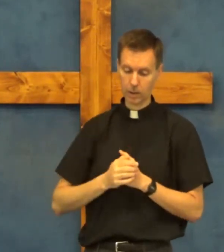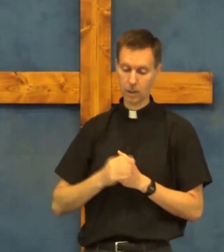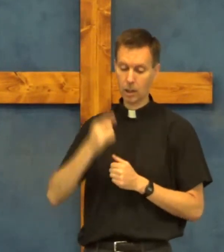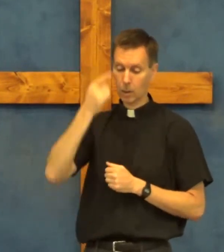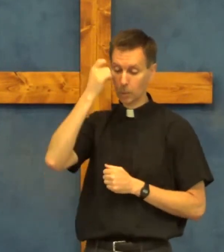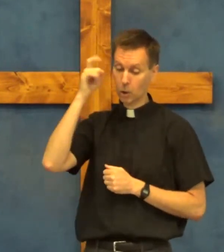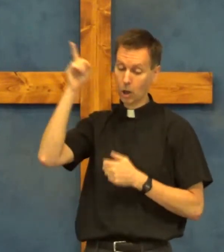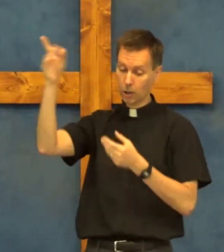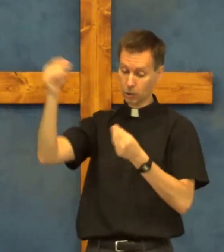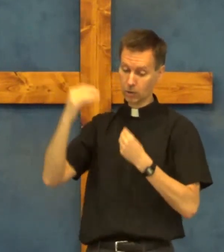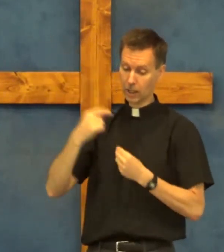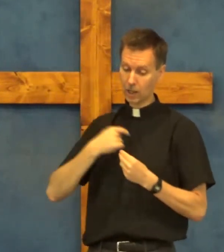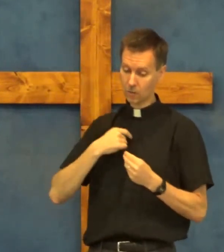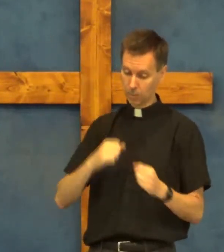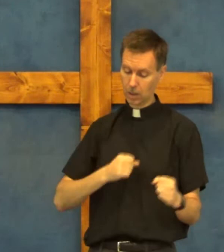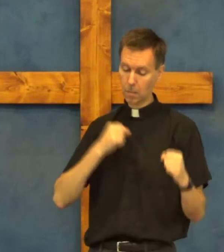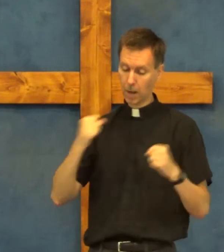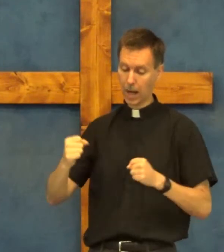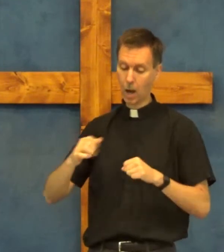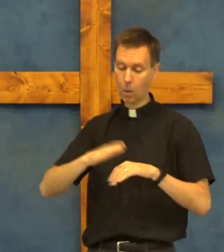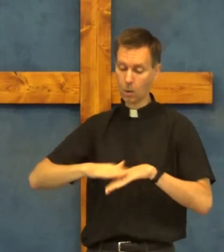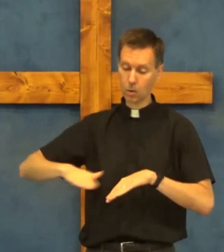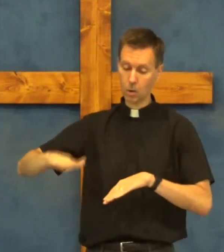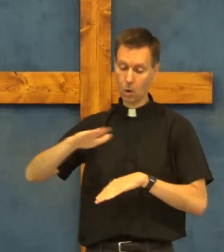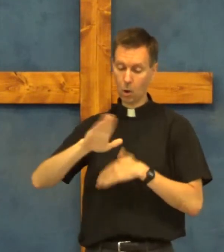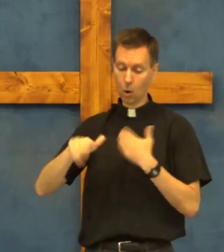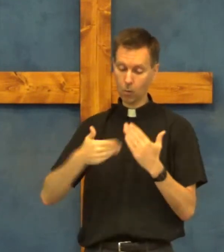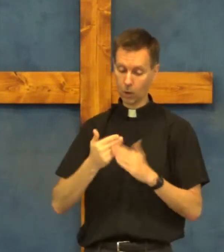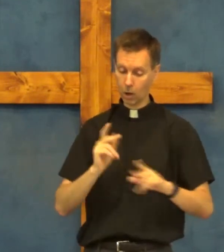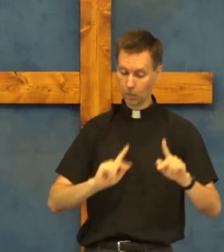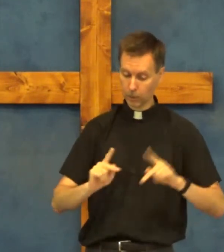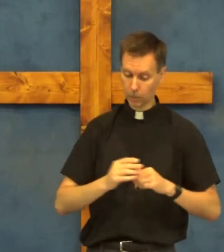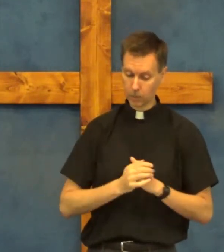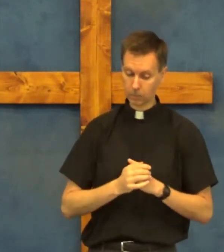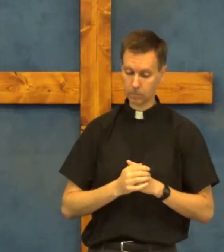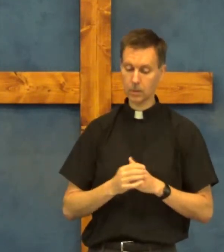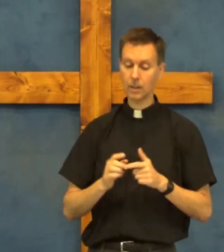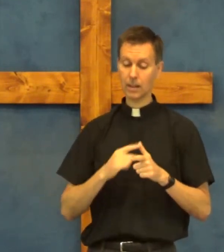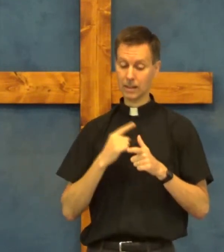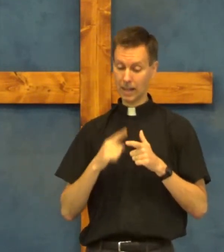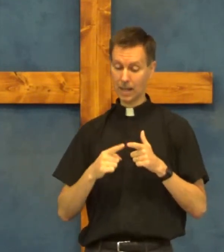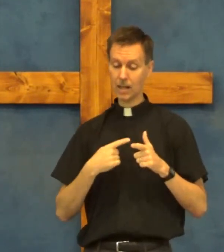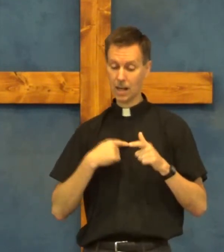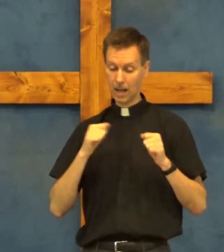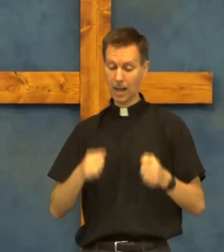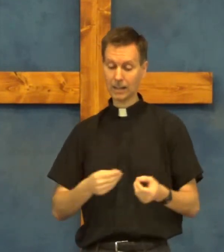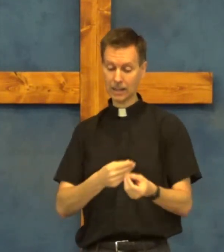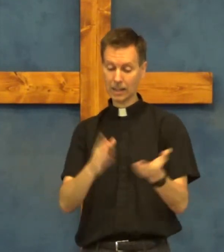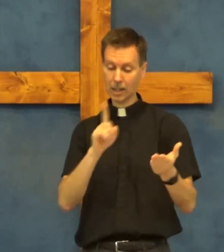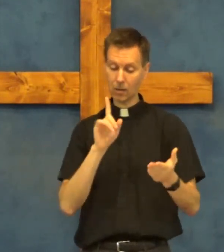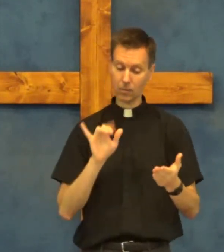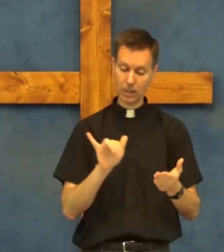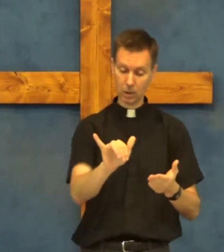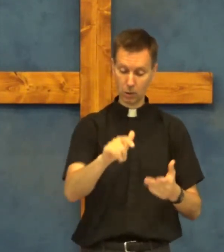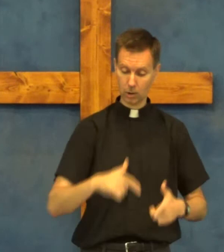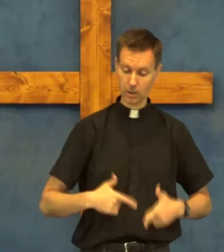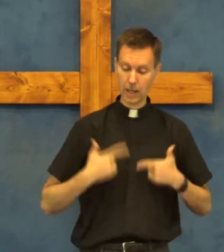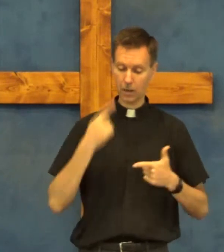because you gave me power over all people then i can give eternal life